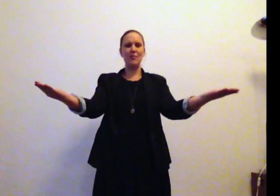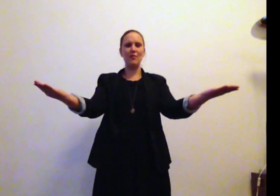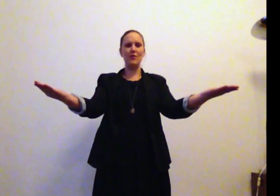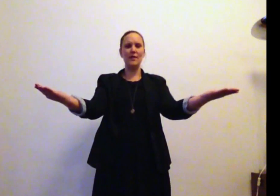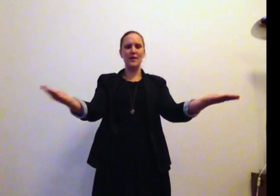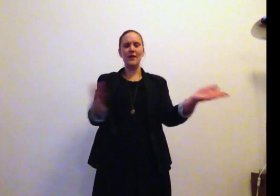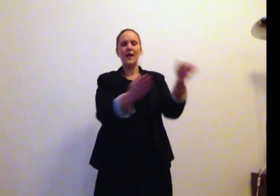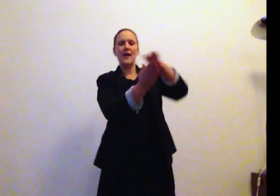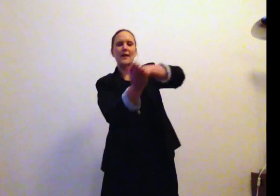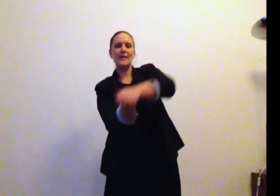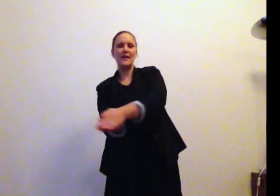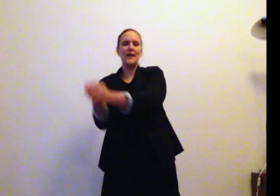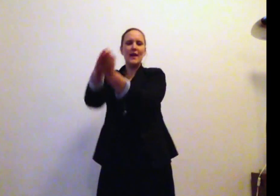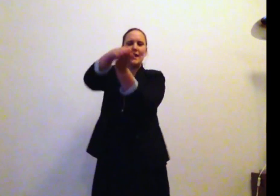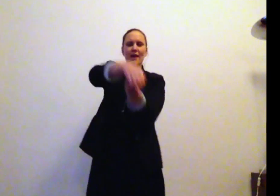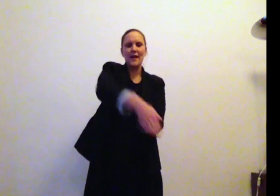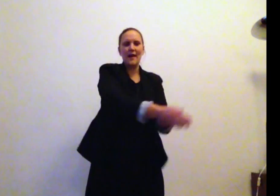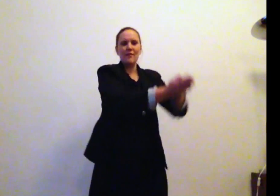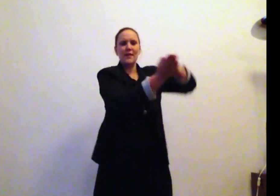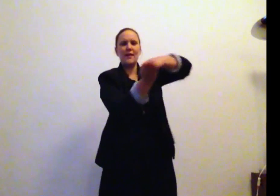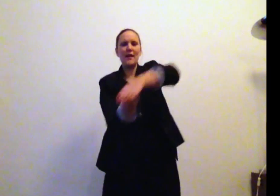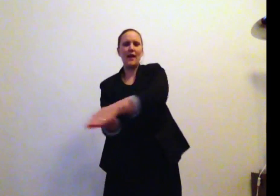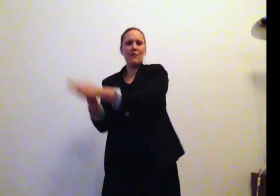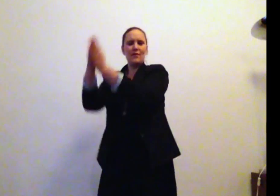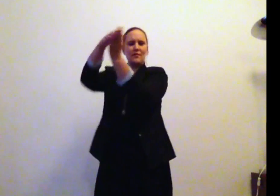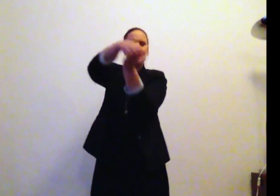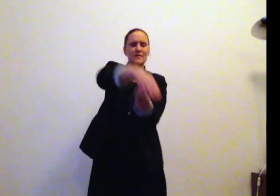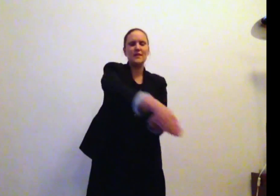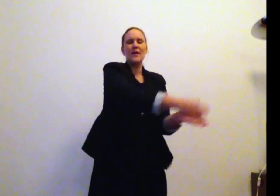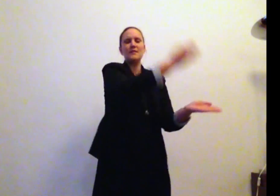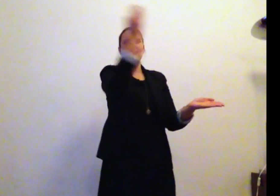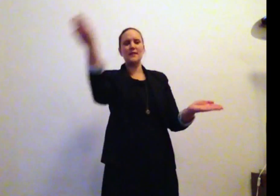And he had a herring, a herring for sale And